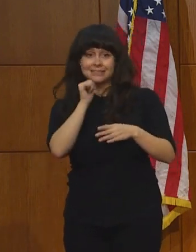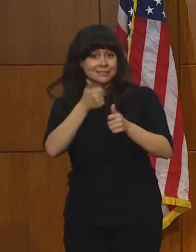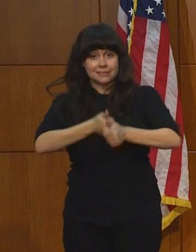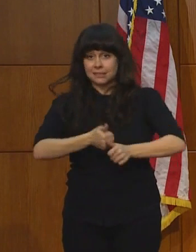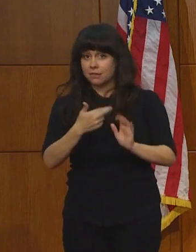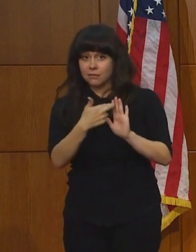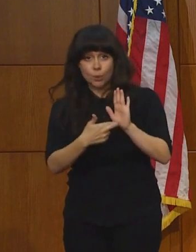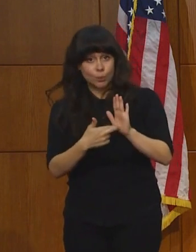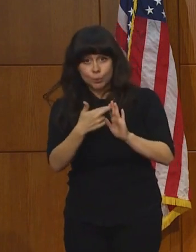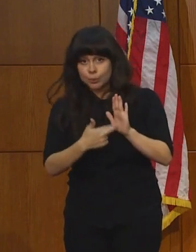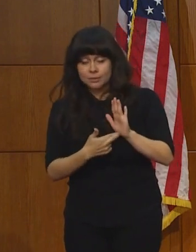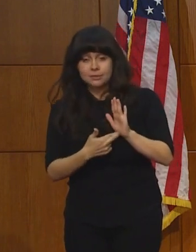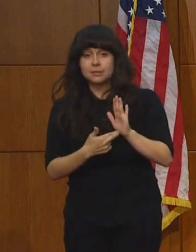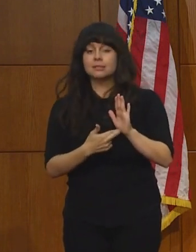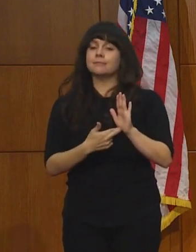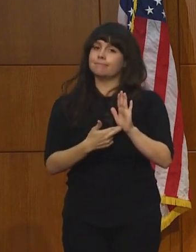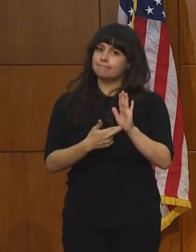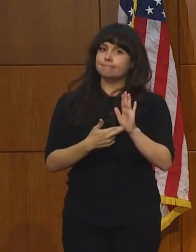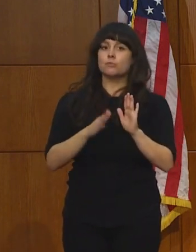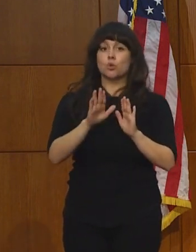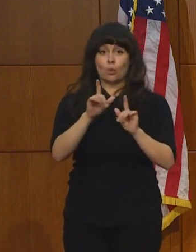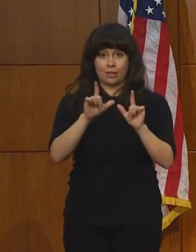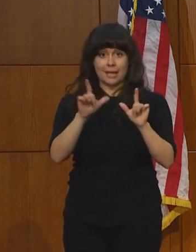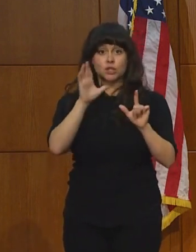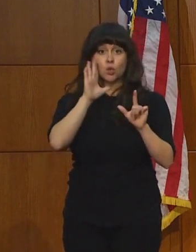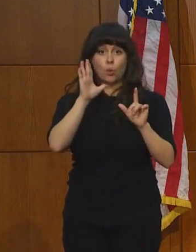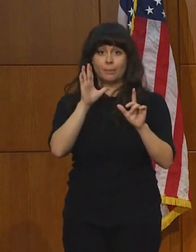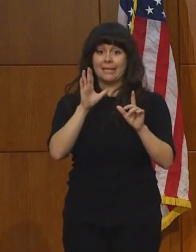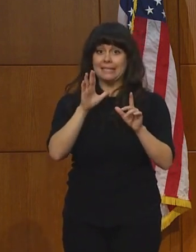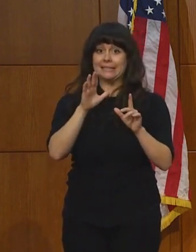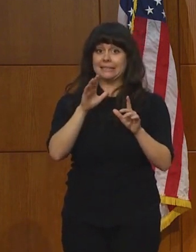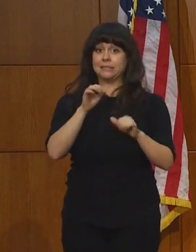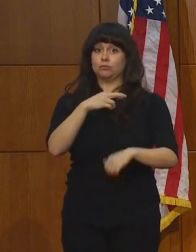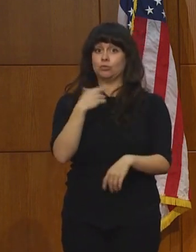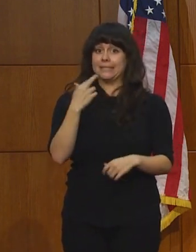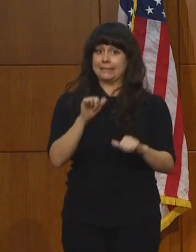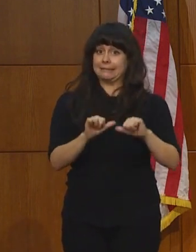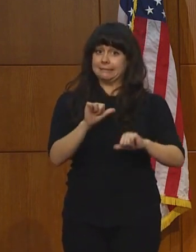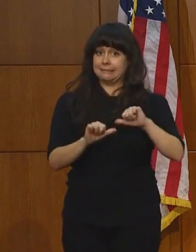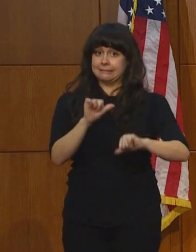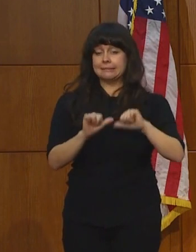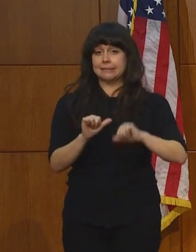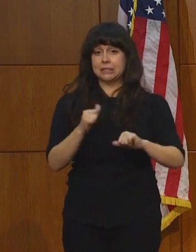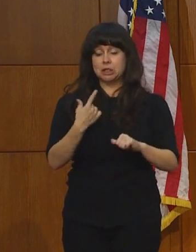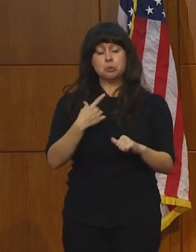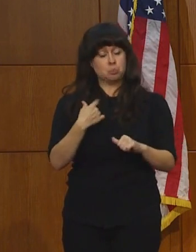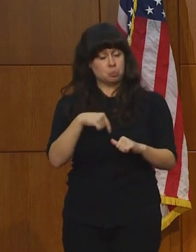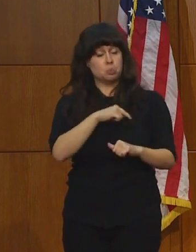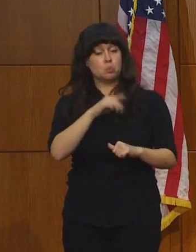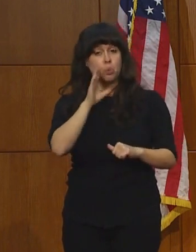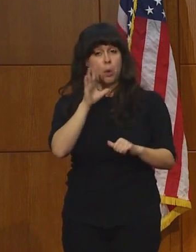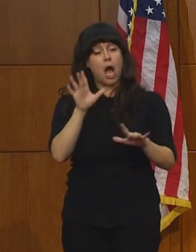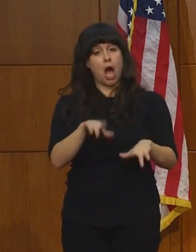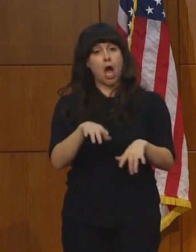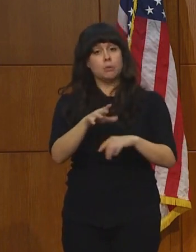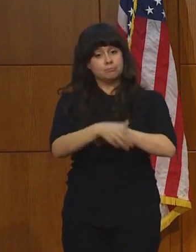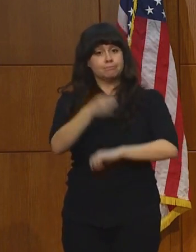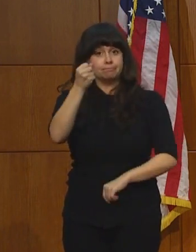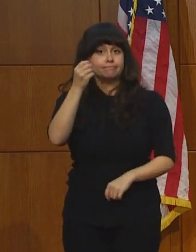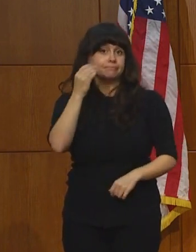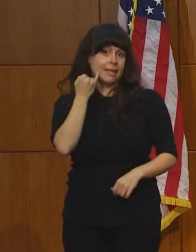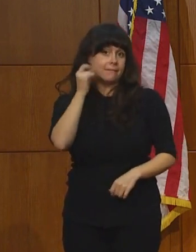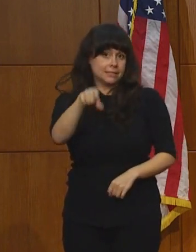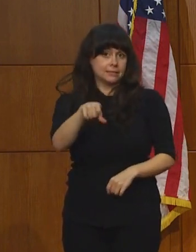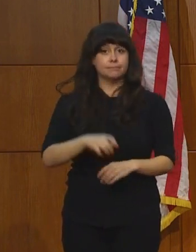the regulations, your license will be on the line, and we will not hesitate to take action if